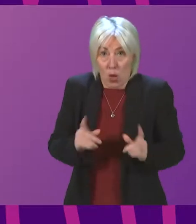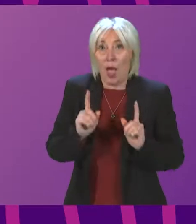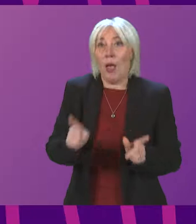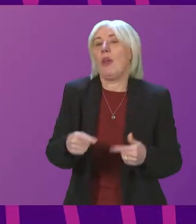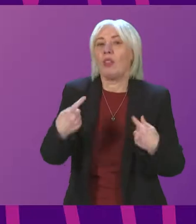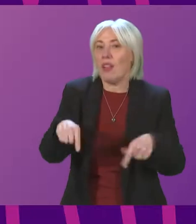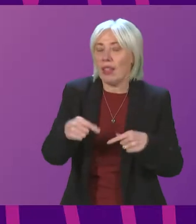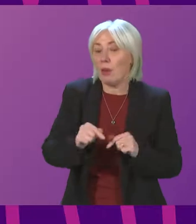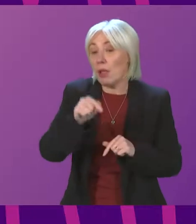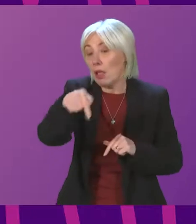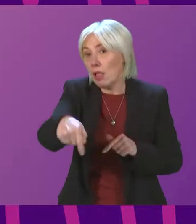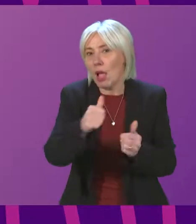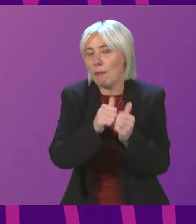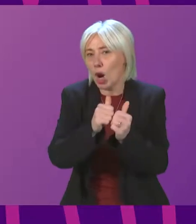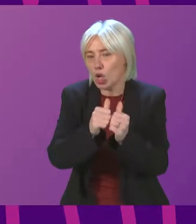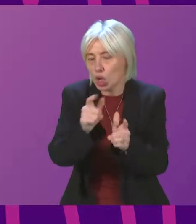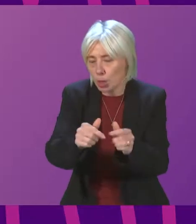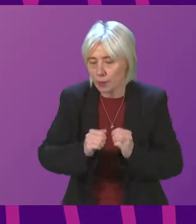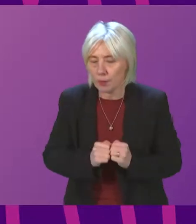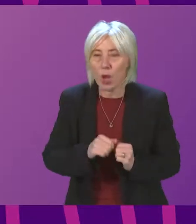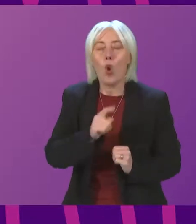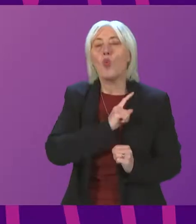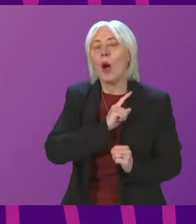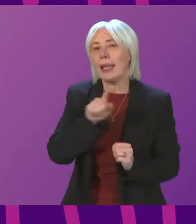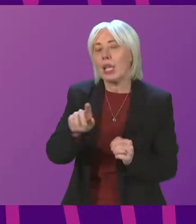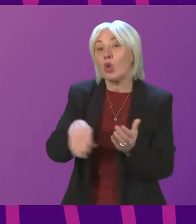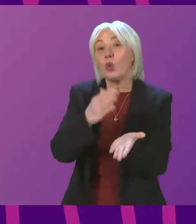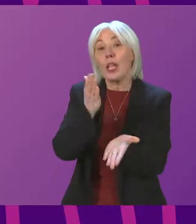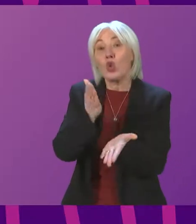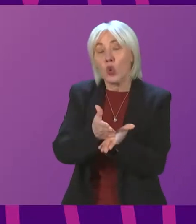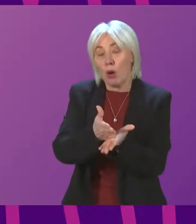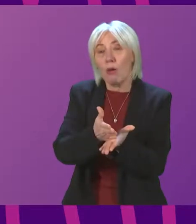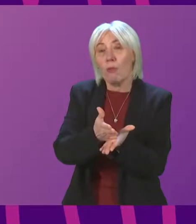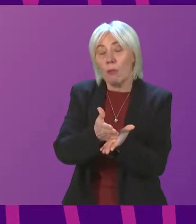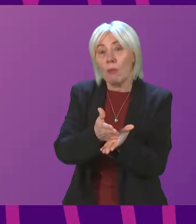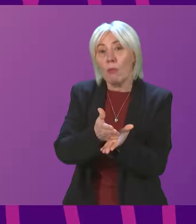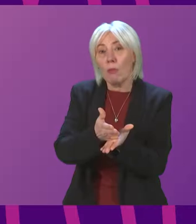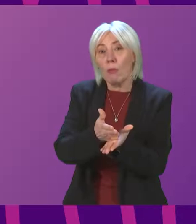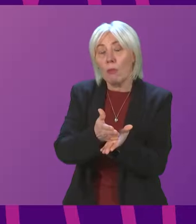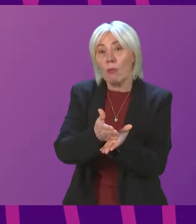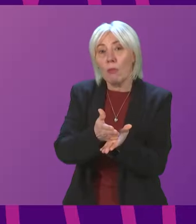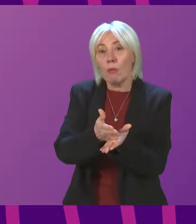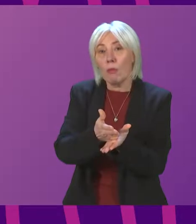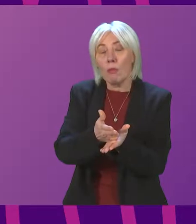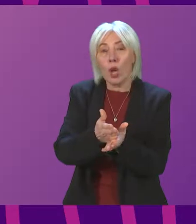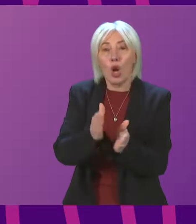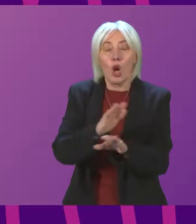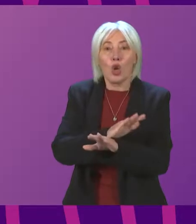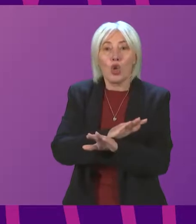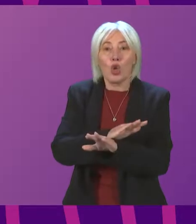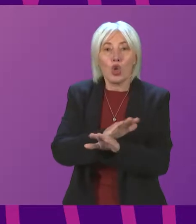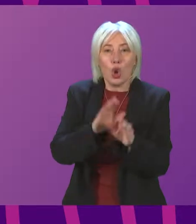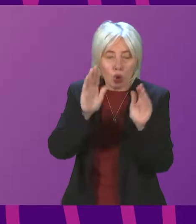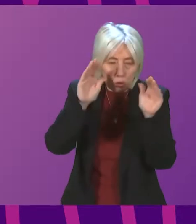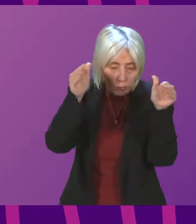made available in early March. This is to ensure that there is not a narrowing of learning